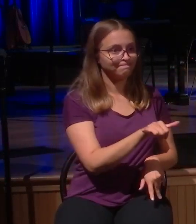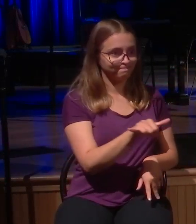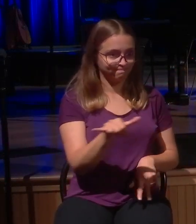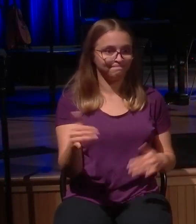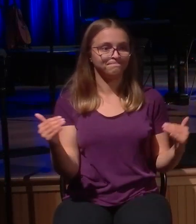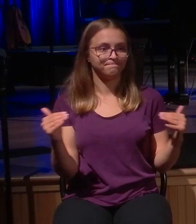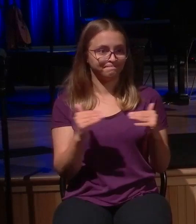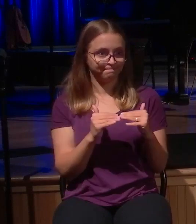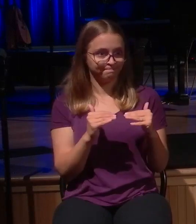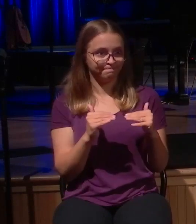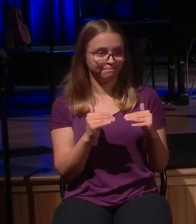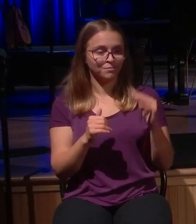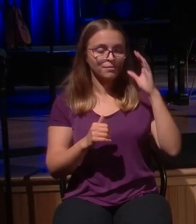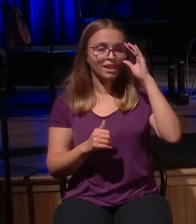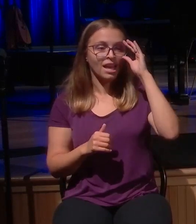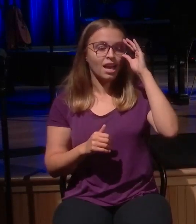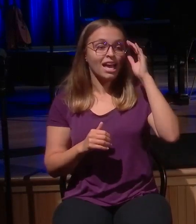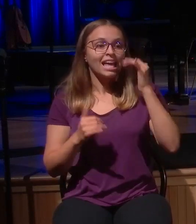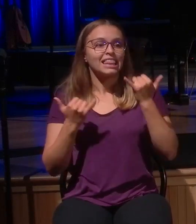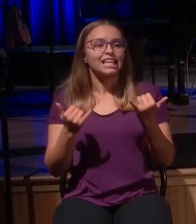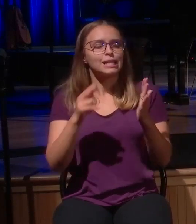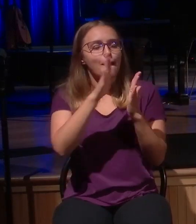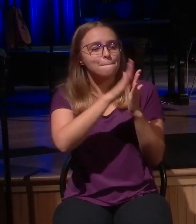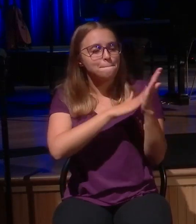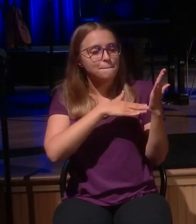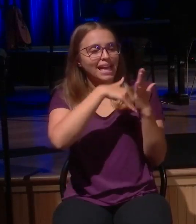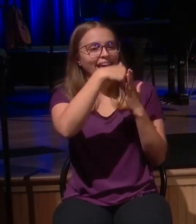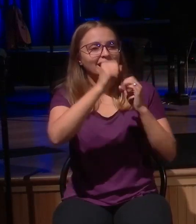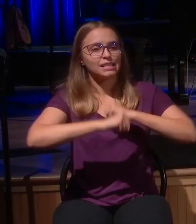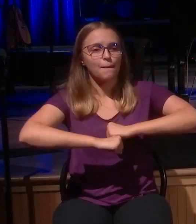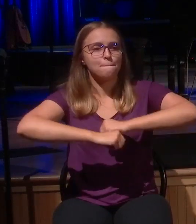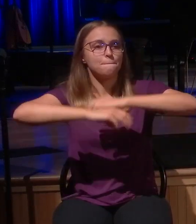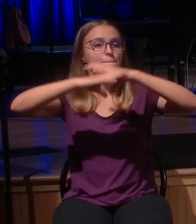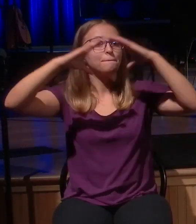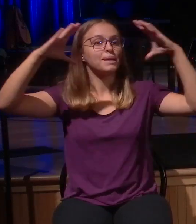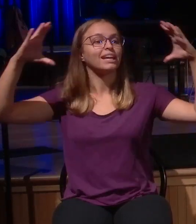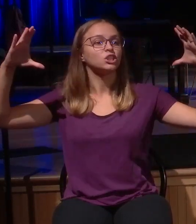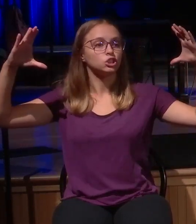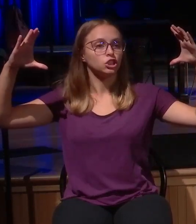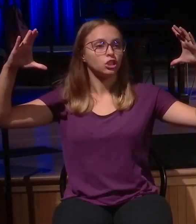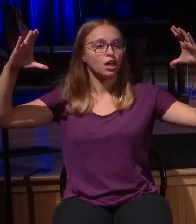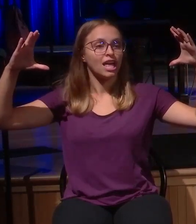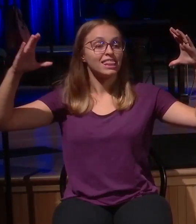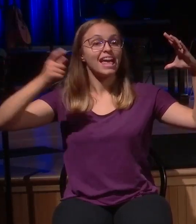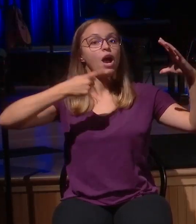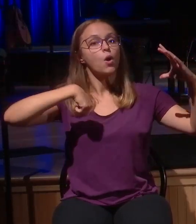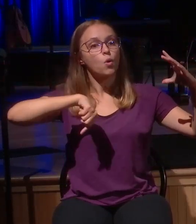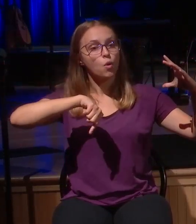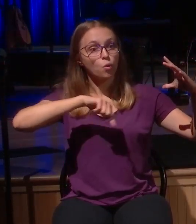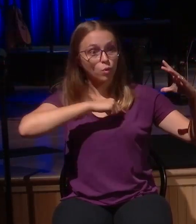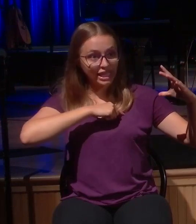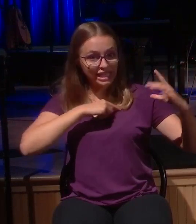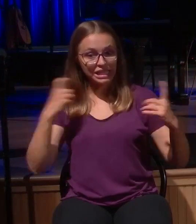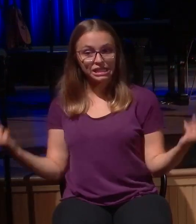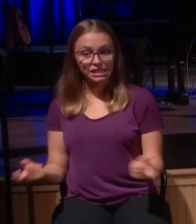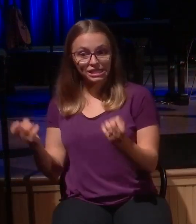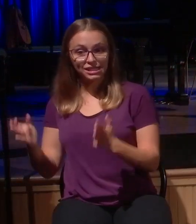Testament alike, it paints a picture in a portrait for us that we are lost. That is, we stray, we are